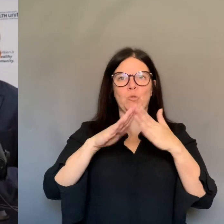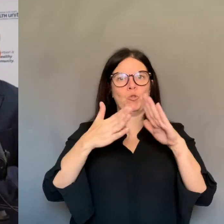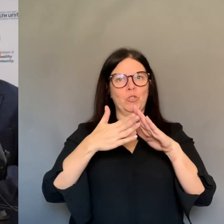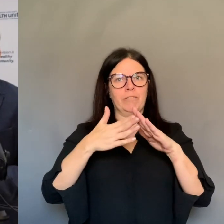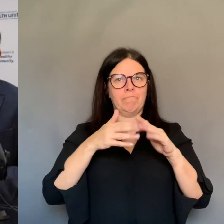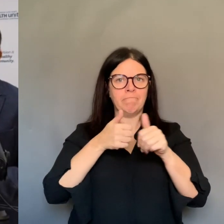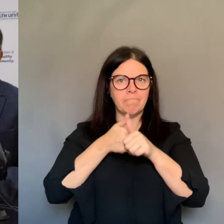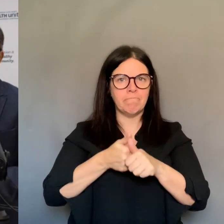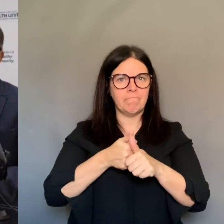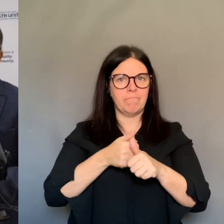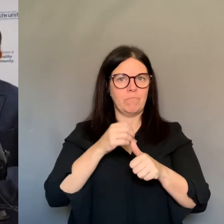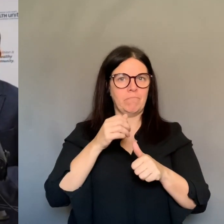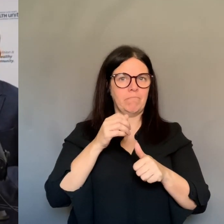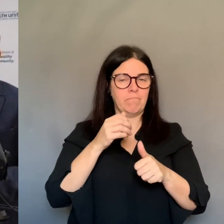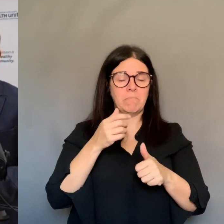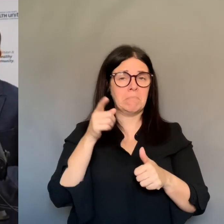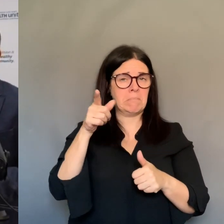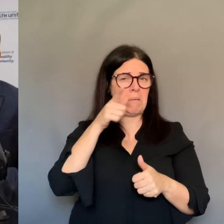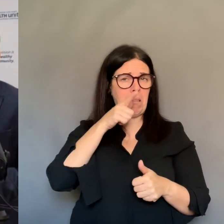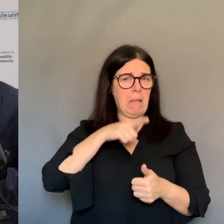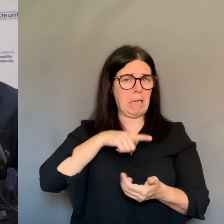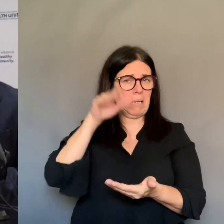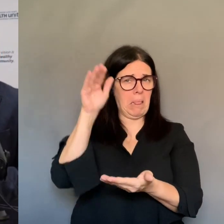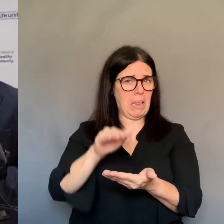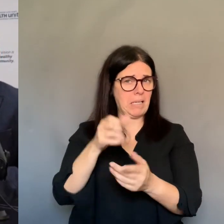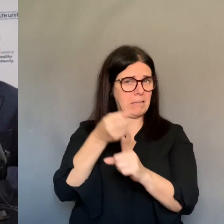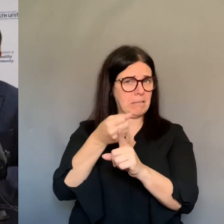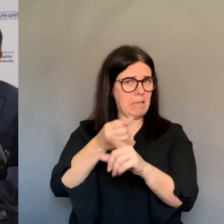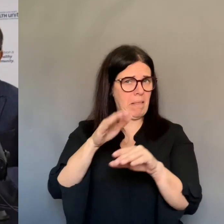with that? So as I said, I think people...